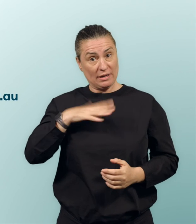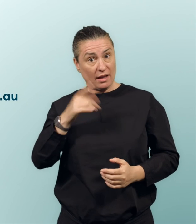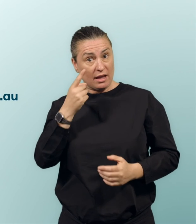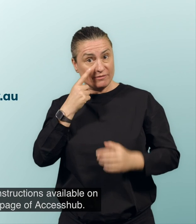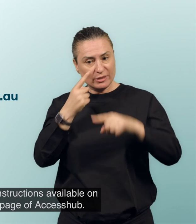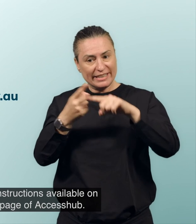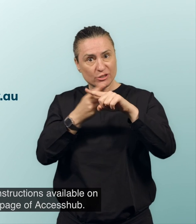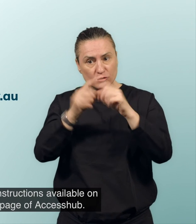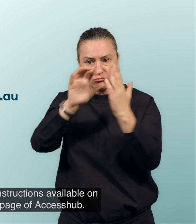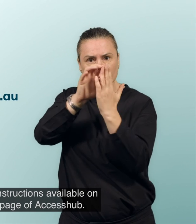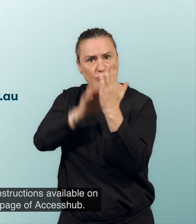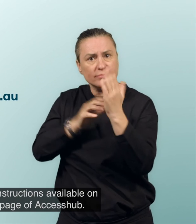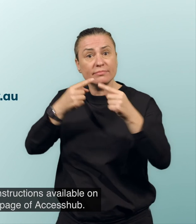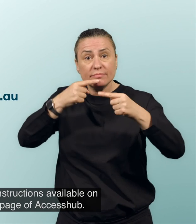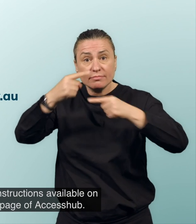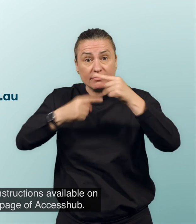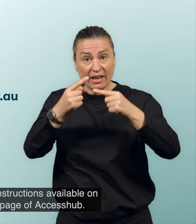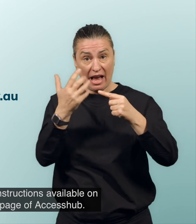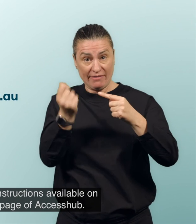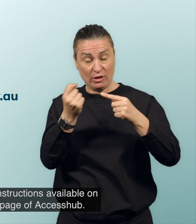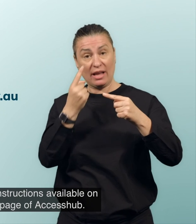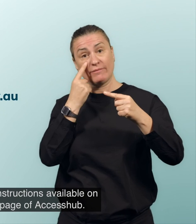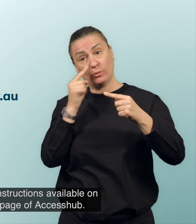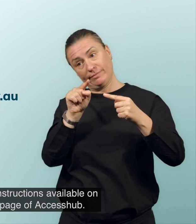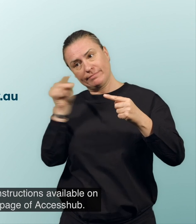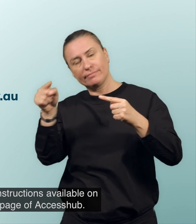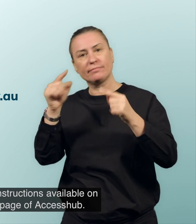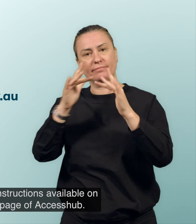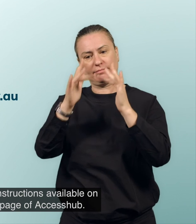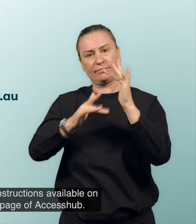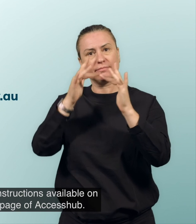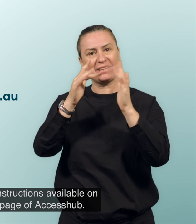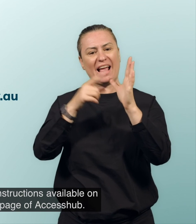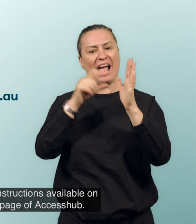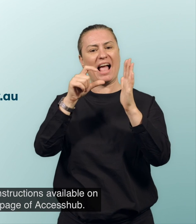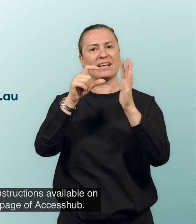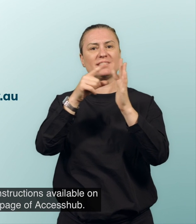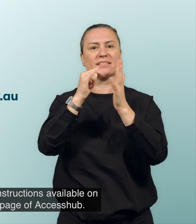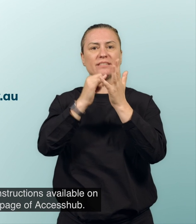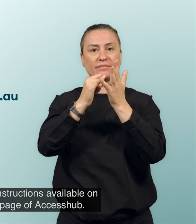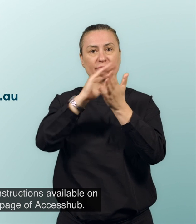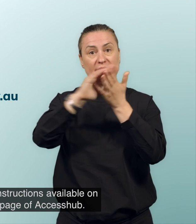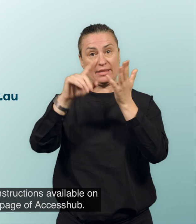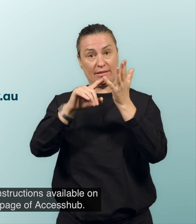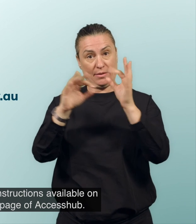There are also English instructions available on the Service Features page of AccessHub. So,